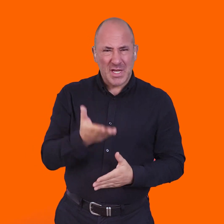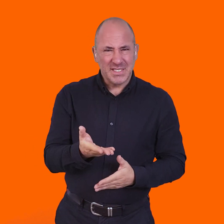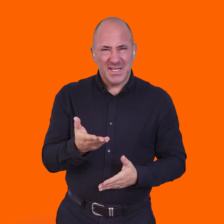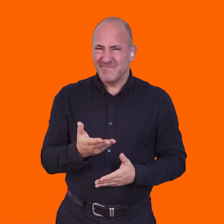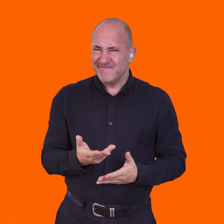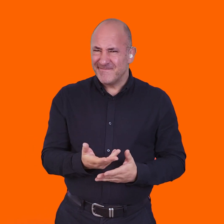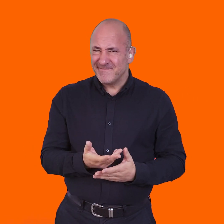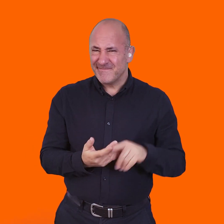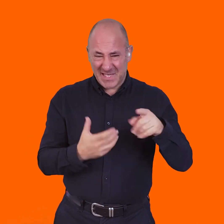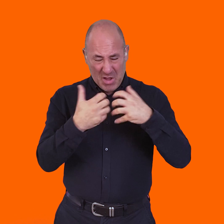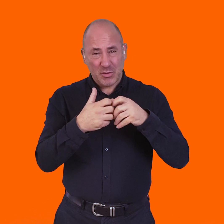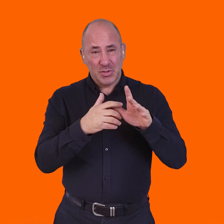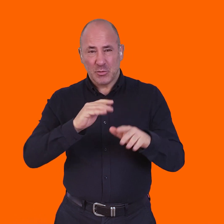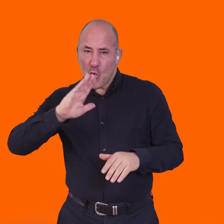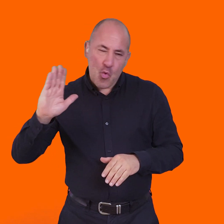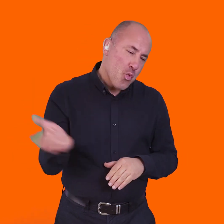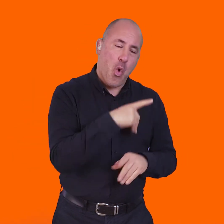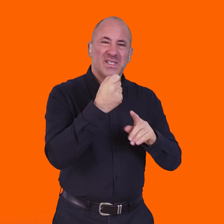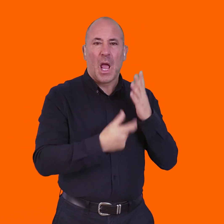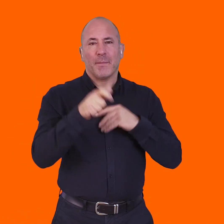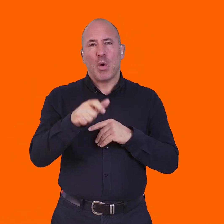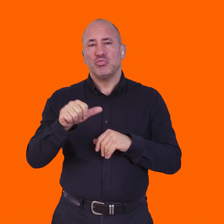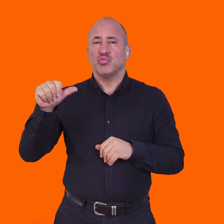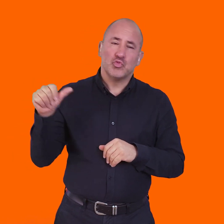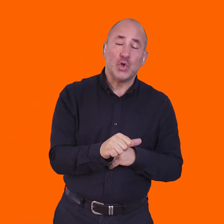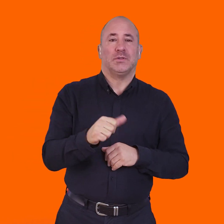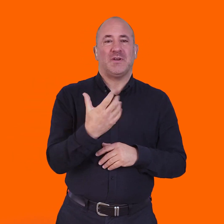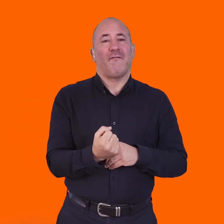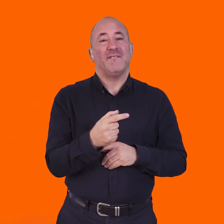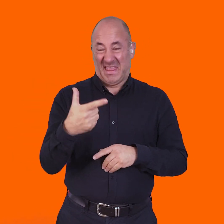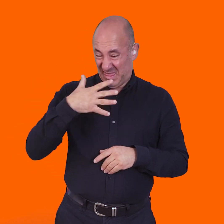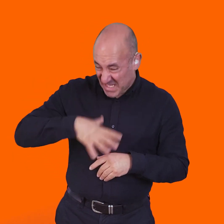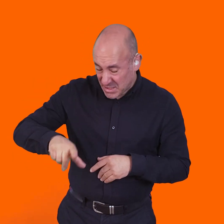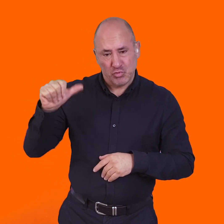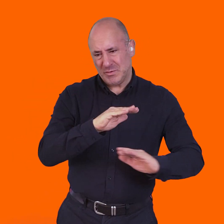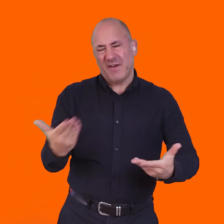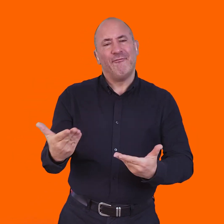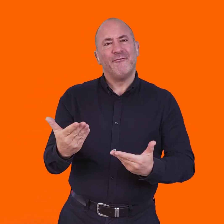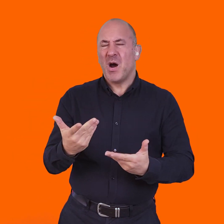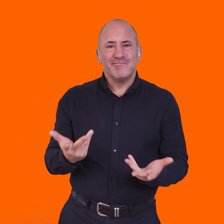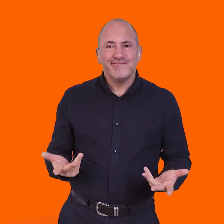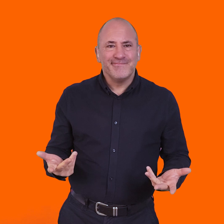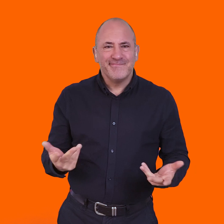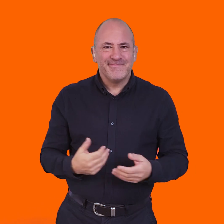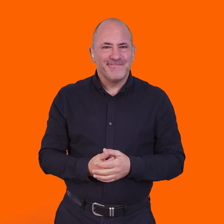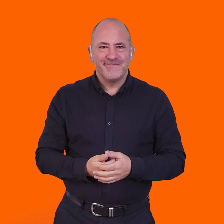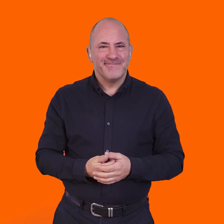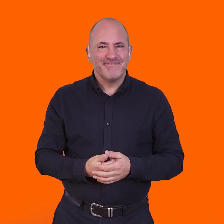device. You know, that's a bit of technology that you'd think every disabled person who needs it should have but they don't.